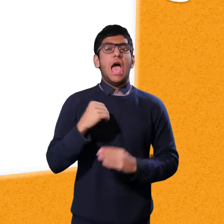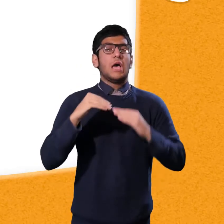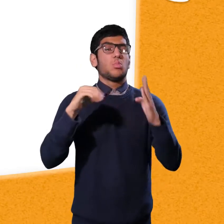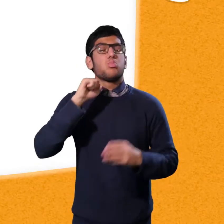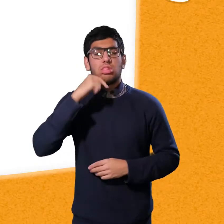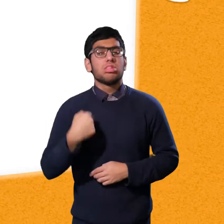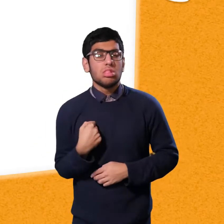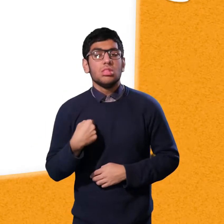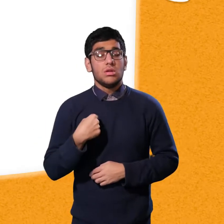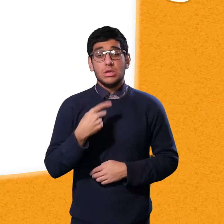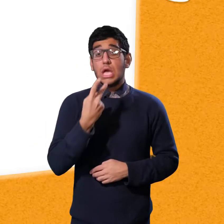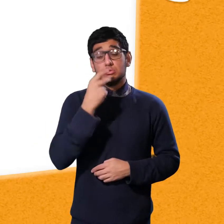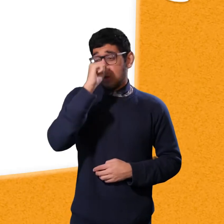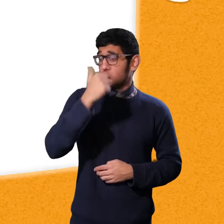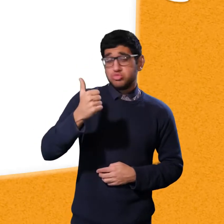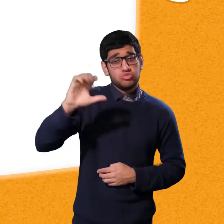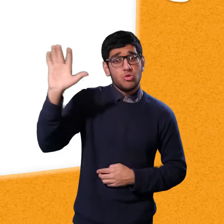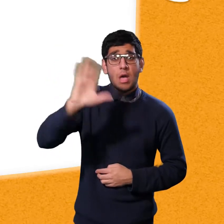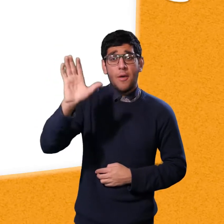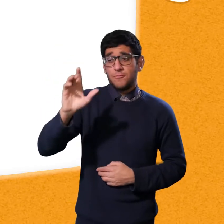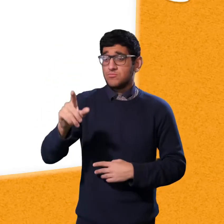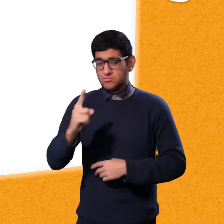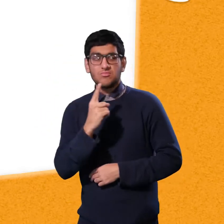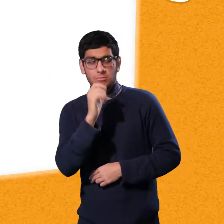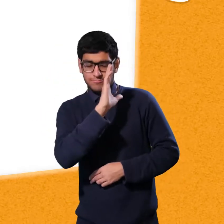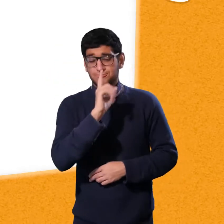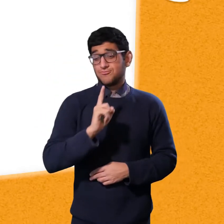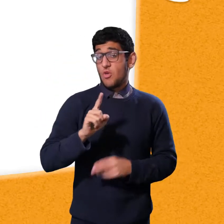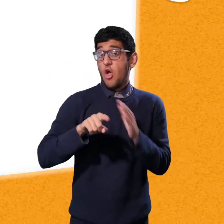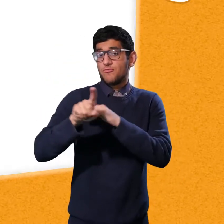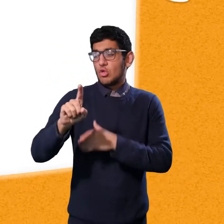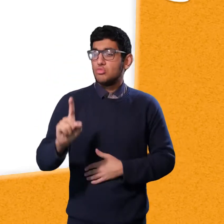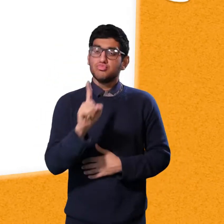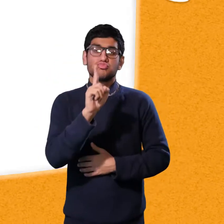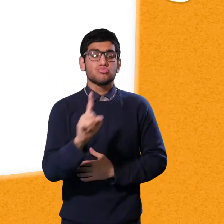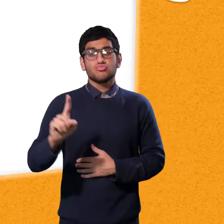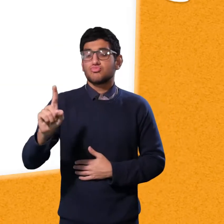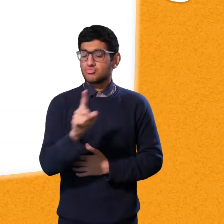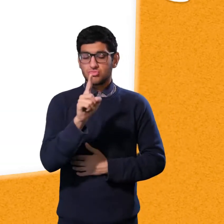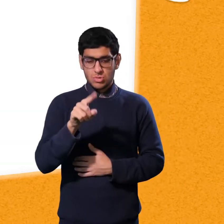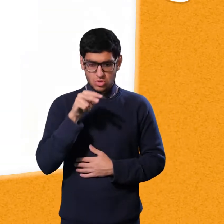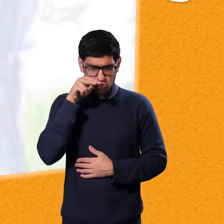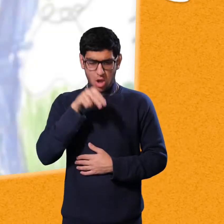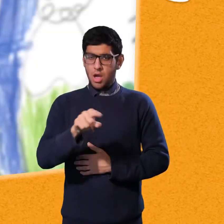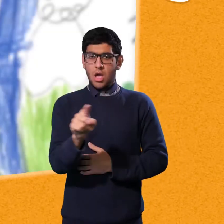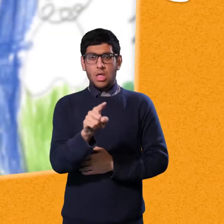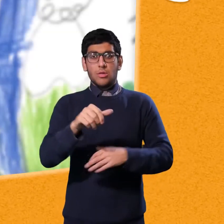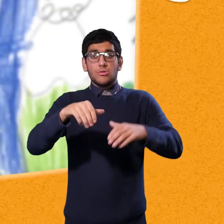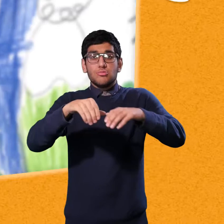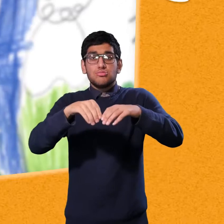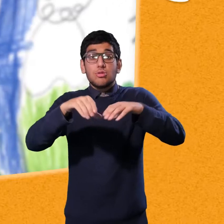house. My house. The second little pig said, okay, then. Bye-bye. The third little pig went off.